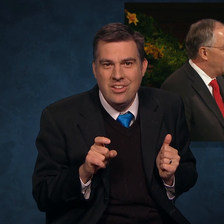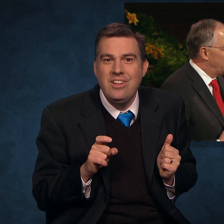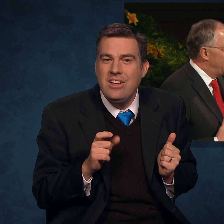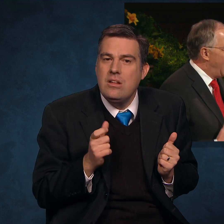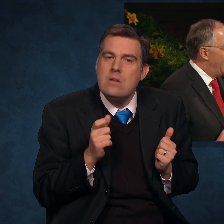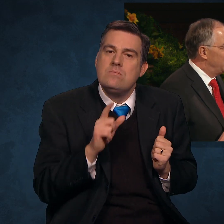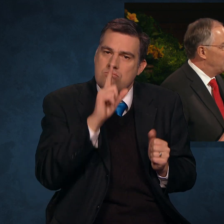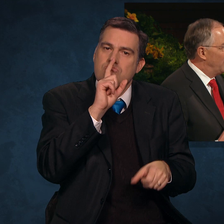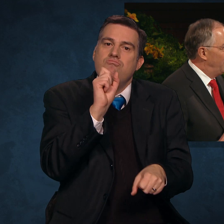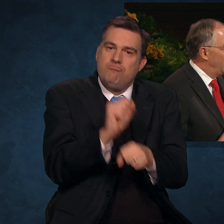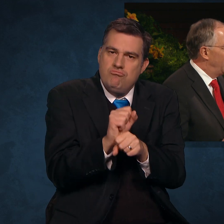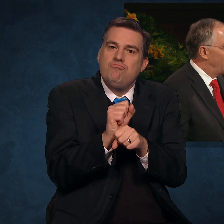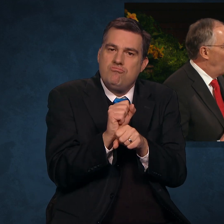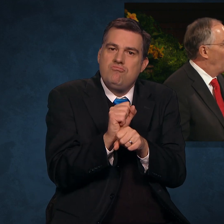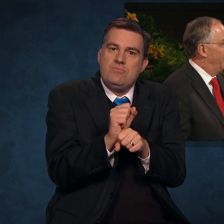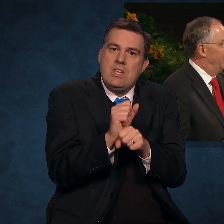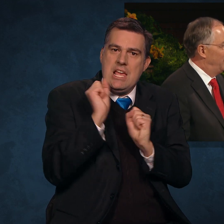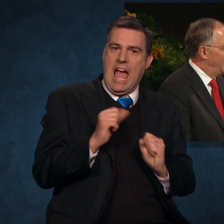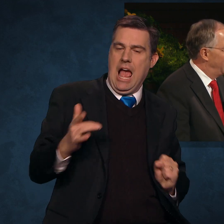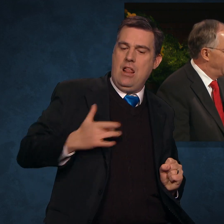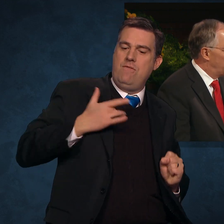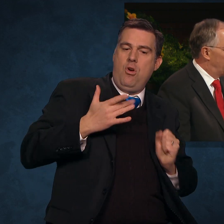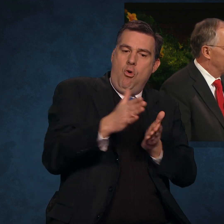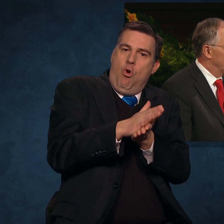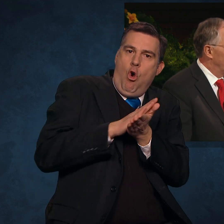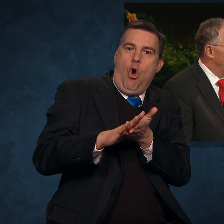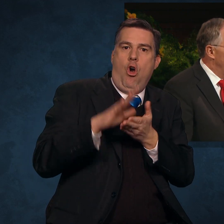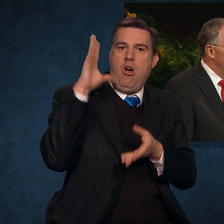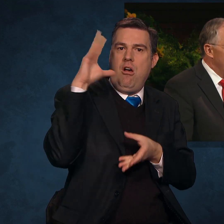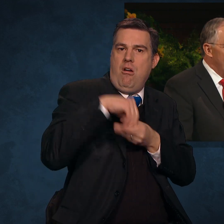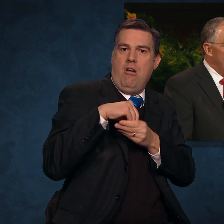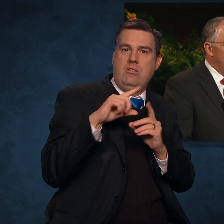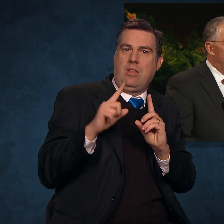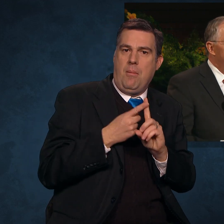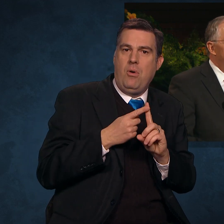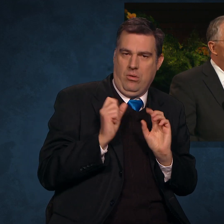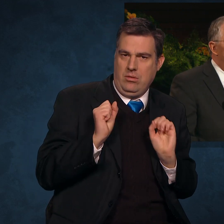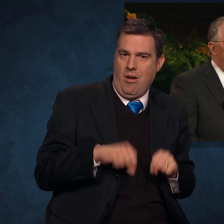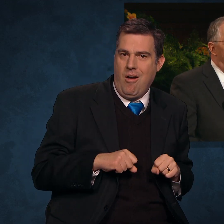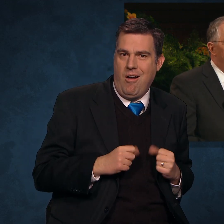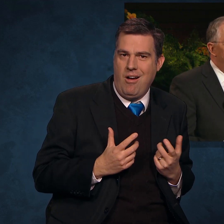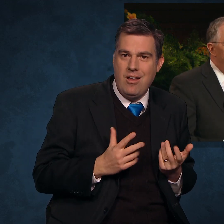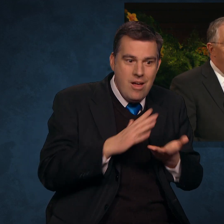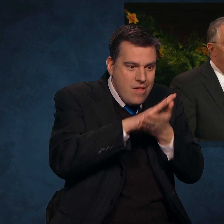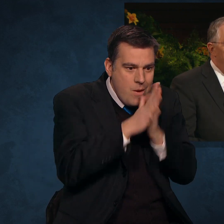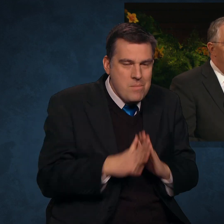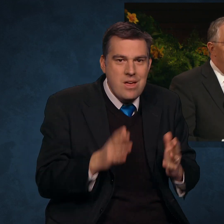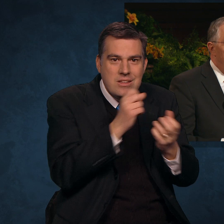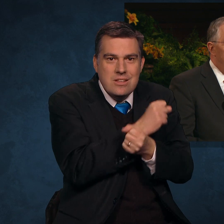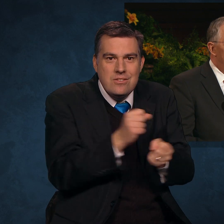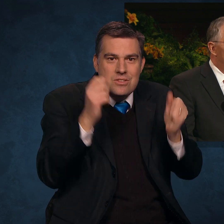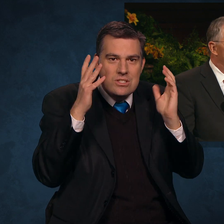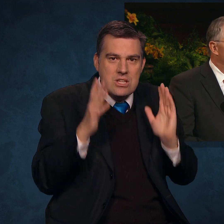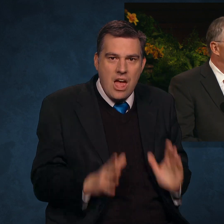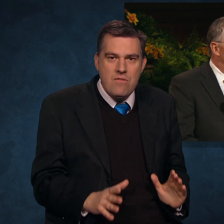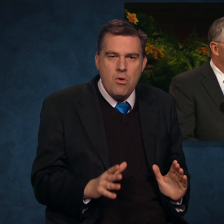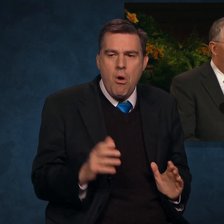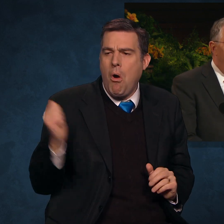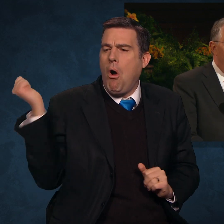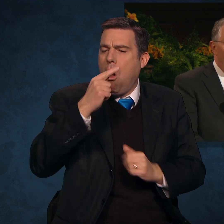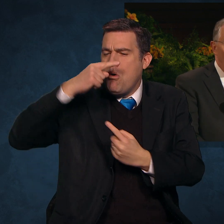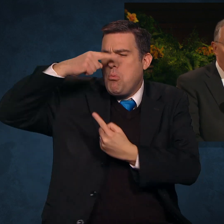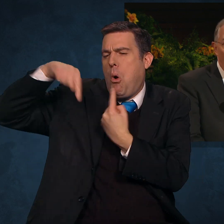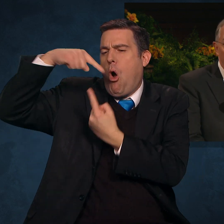There is a tangible feeling of holiness in the temple. The peace of the Savior subdues the